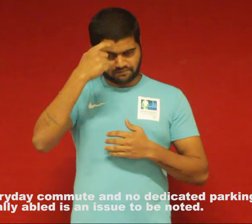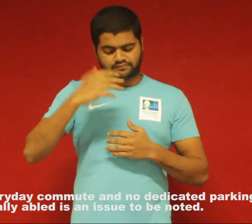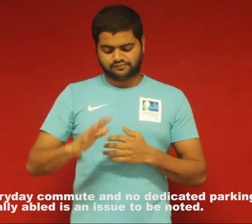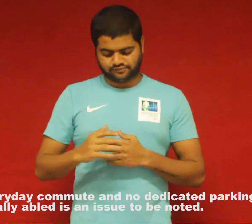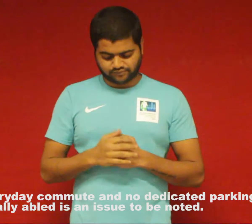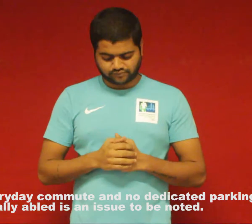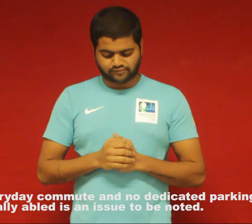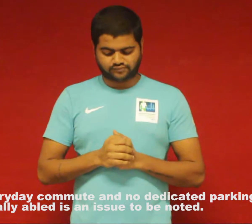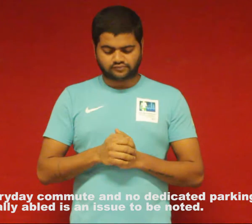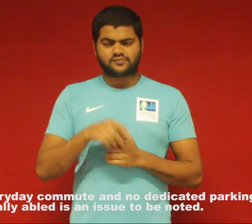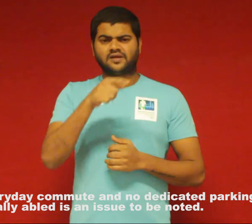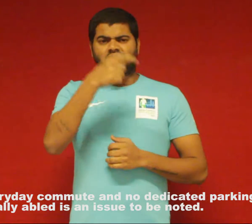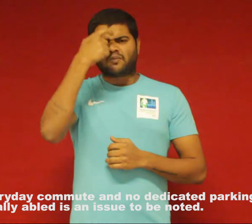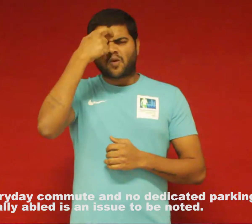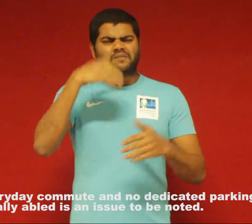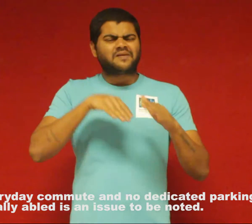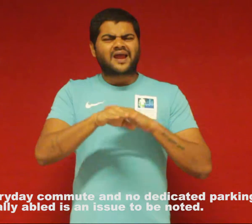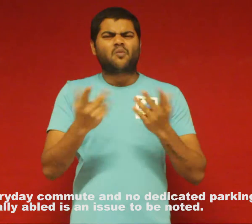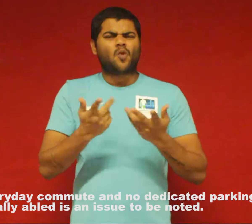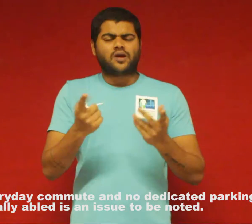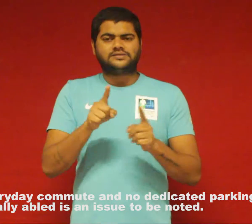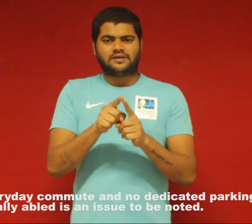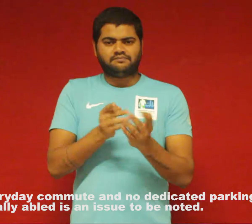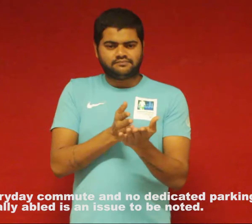parking for specially abled is an issue to be noted as well.